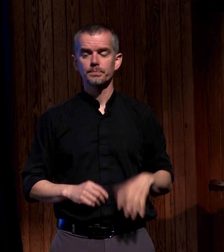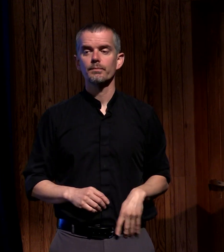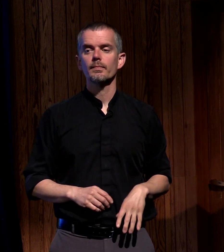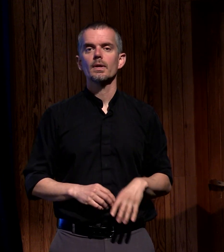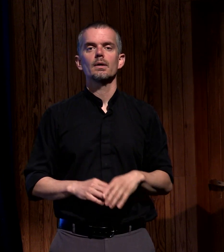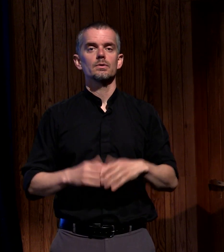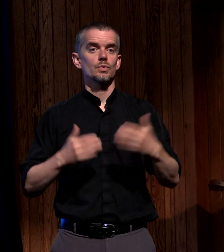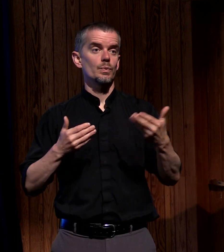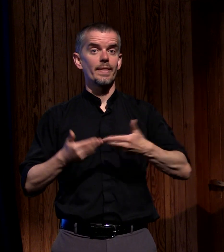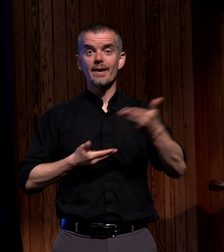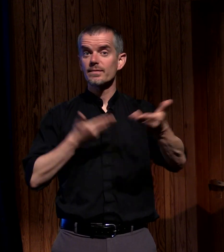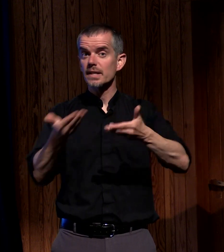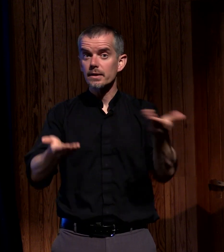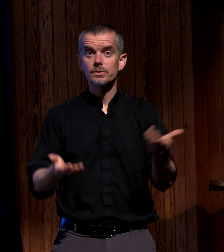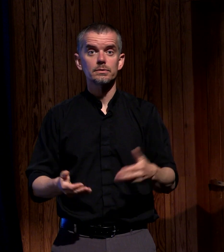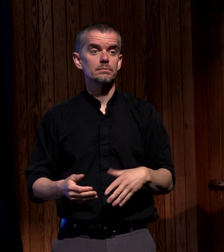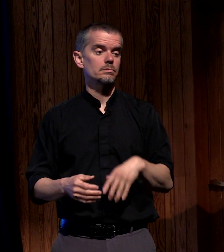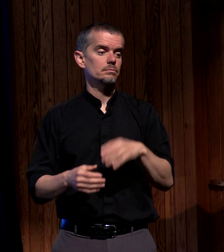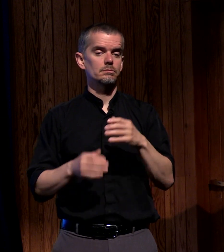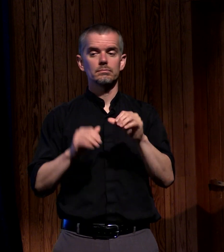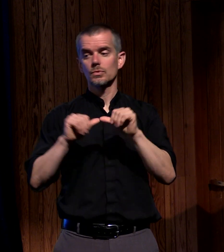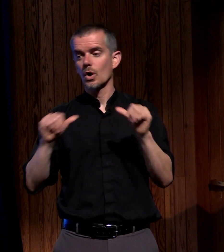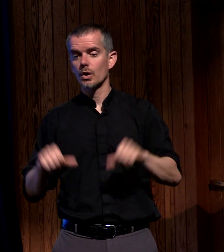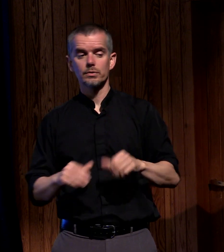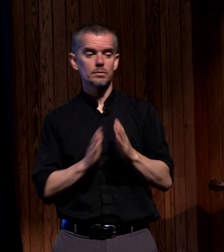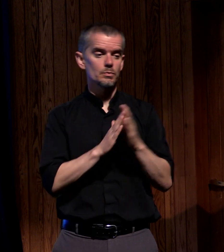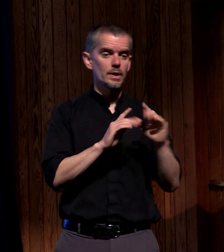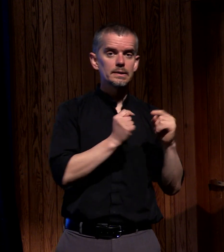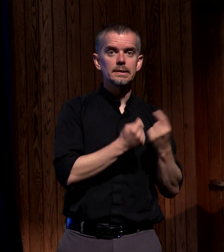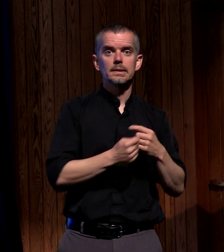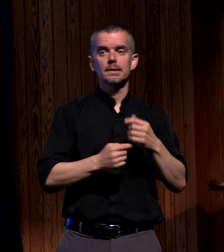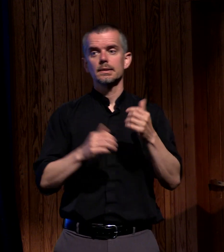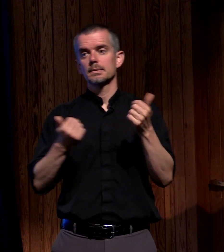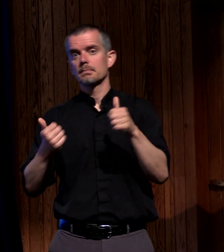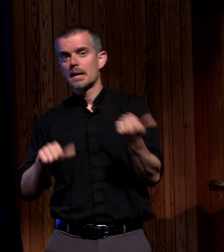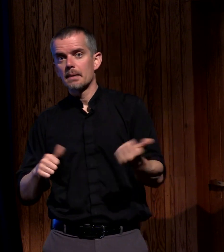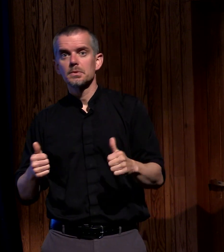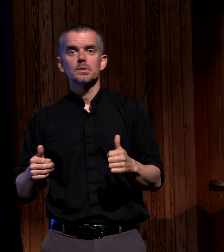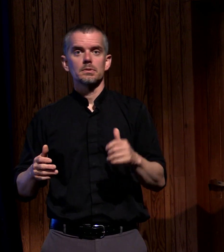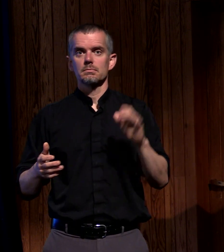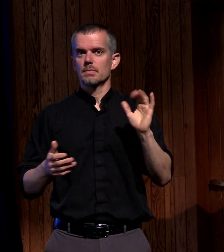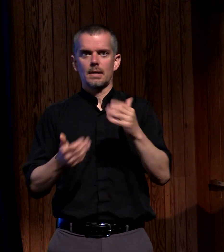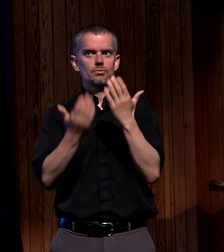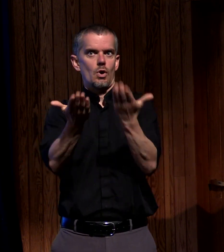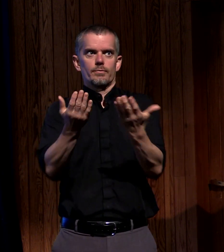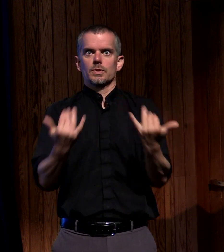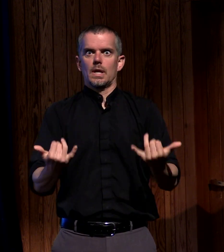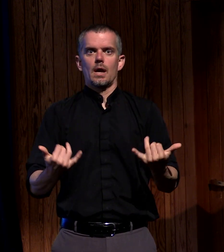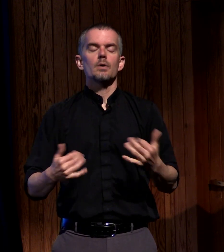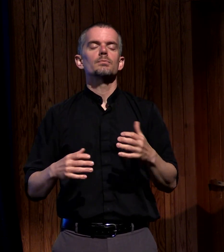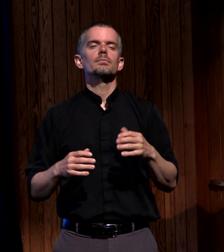prayer team the waters of baptism but church we enter back to worship celebrating